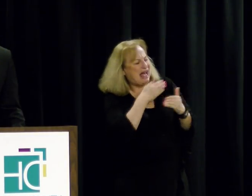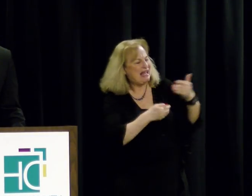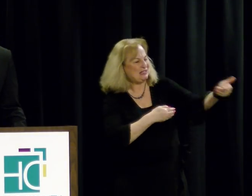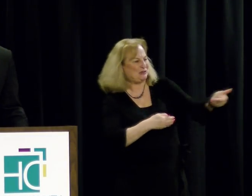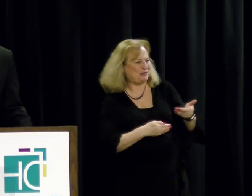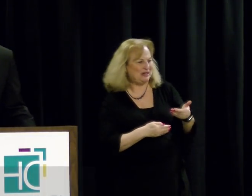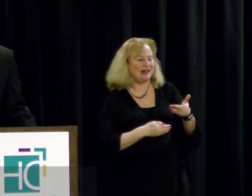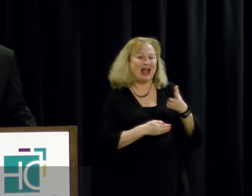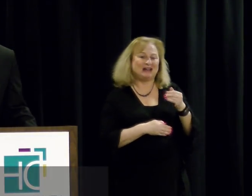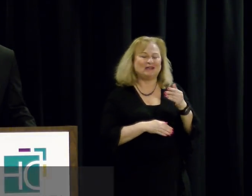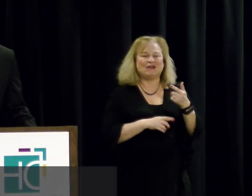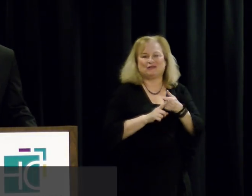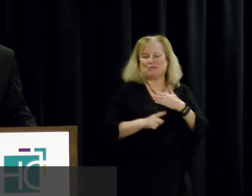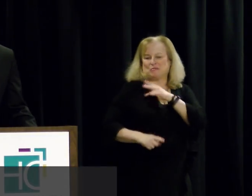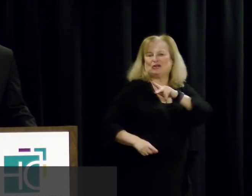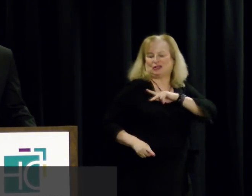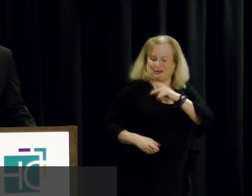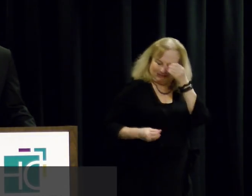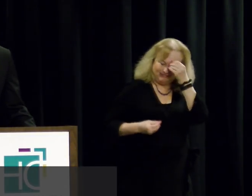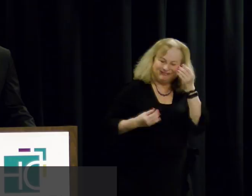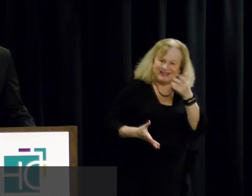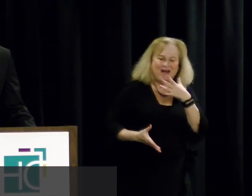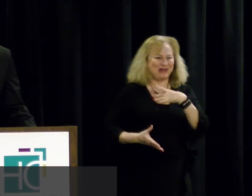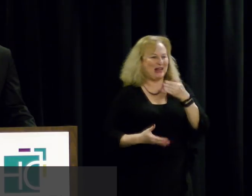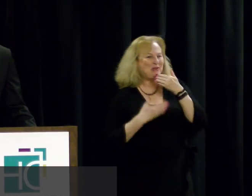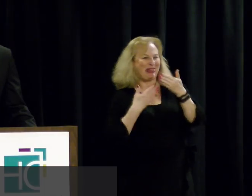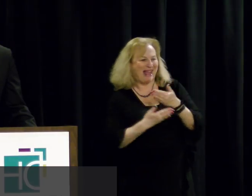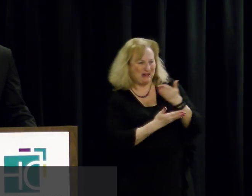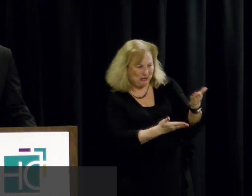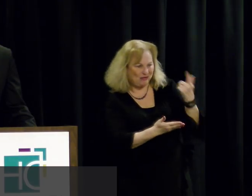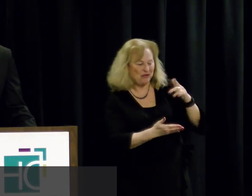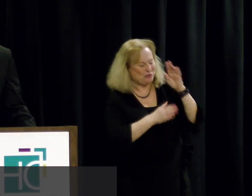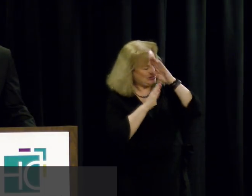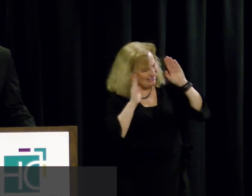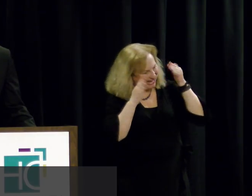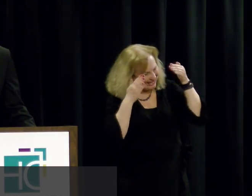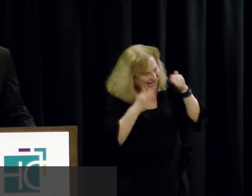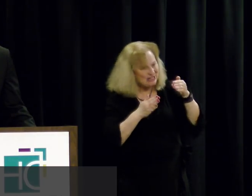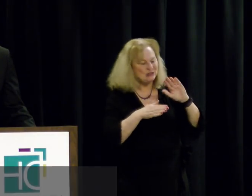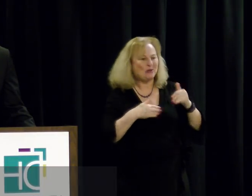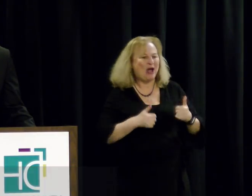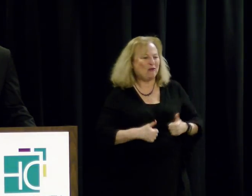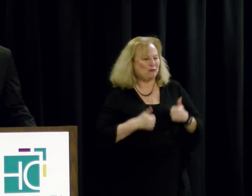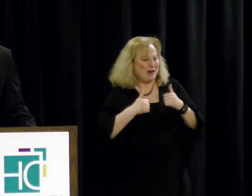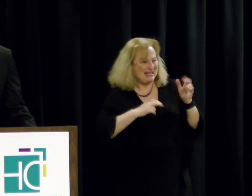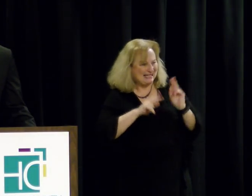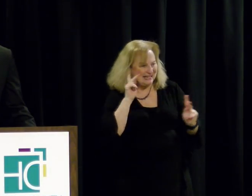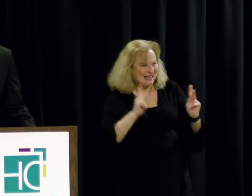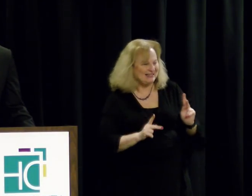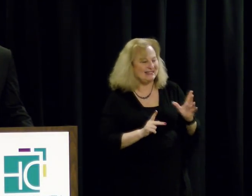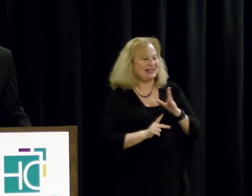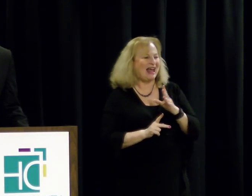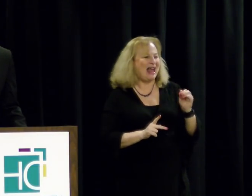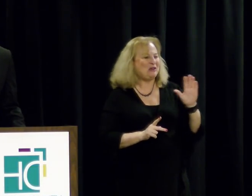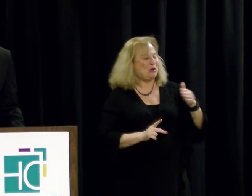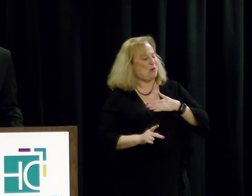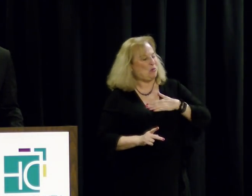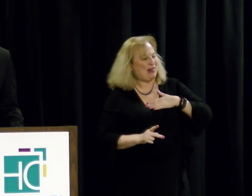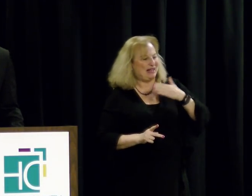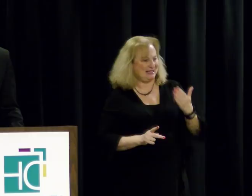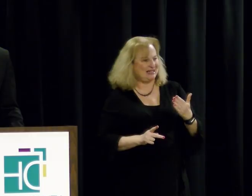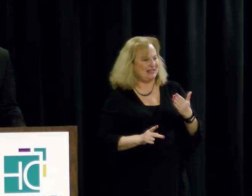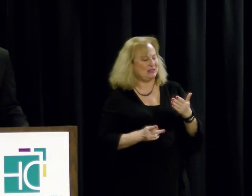And on a personal note, I'd just like to thank you for your dedication to our residents and also your willingness